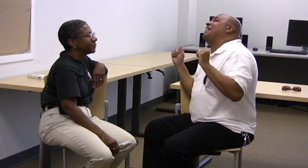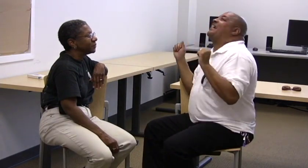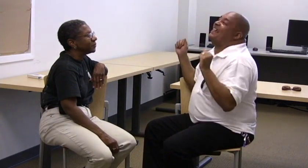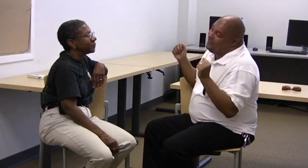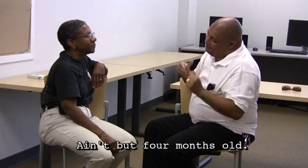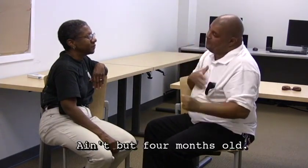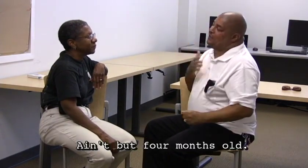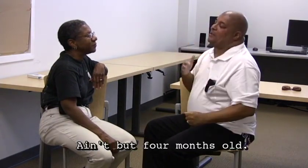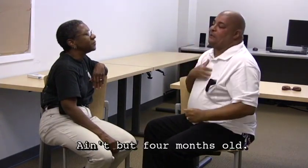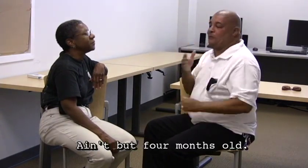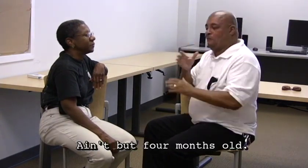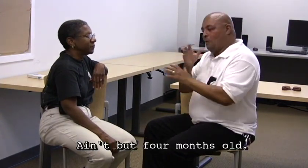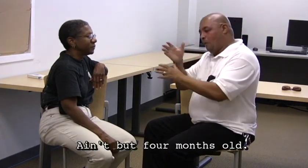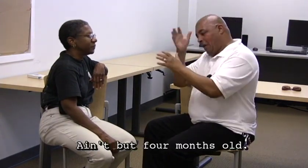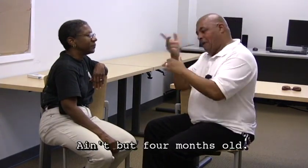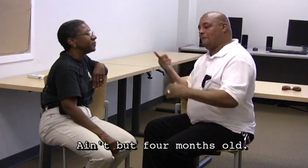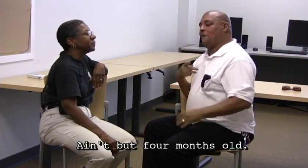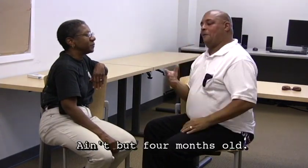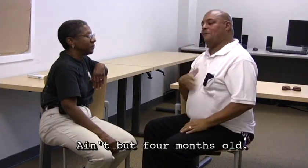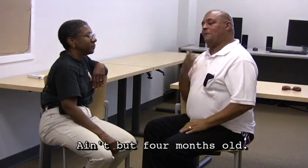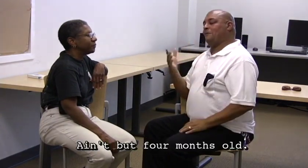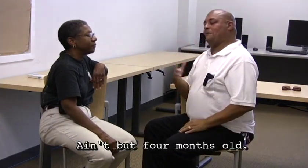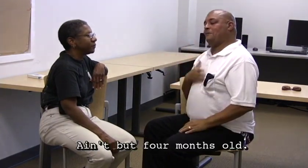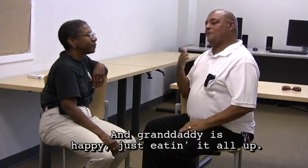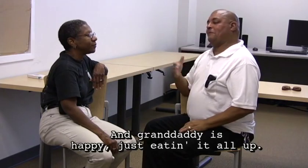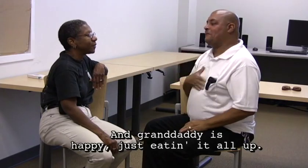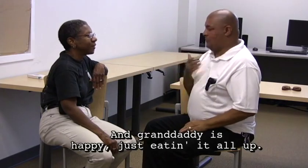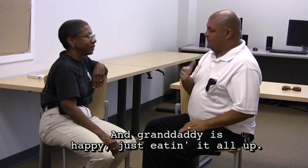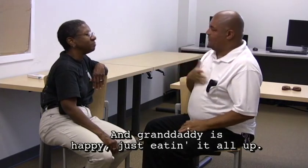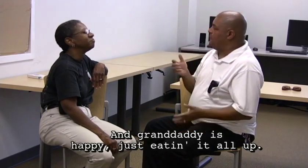Ain't before months old, granddaddy's happy just eating it all up.